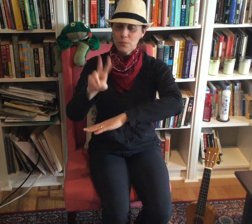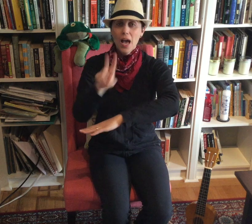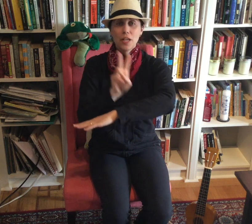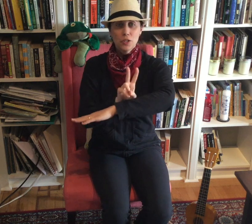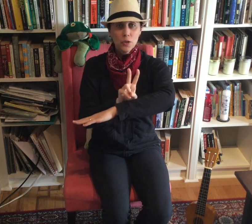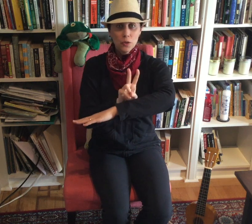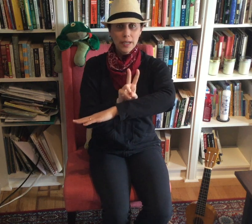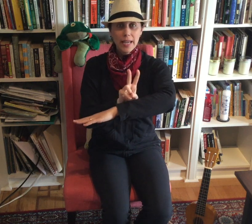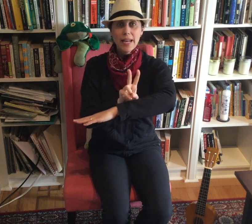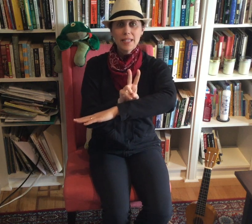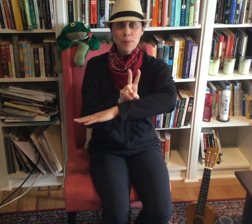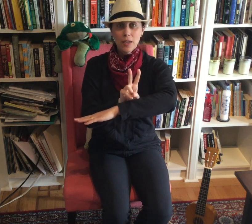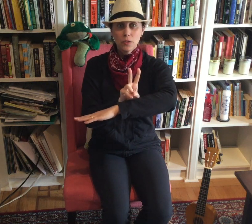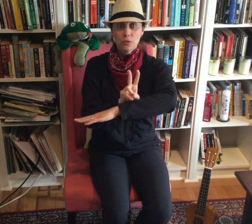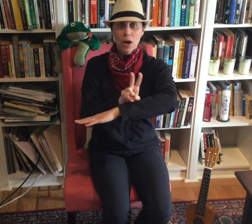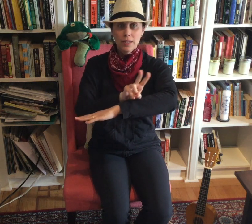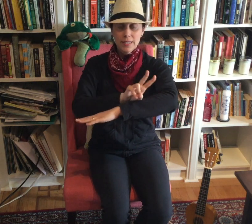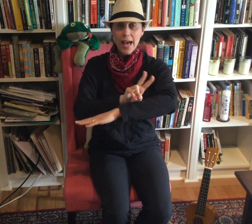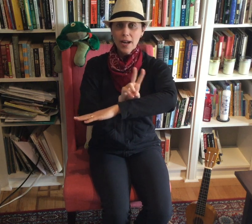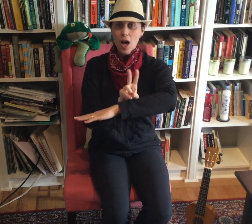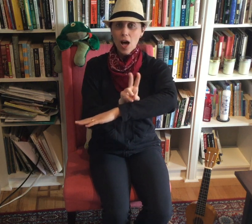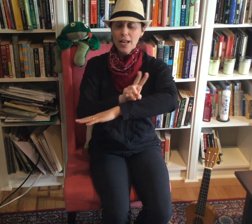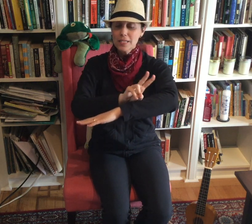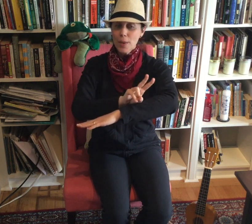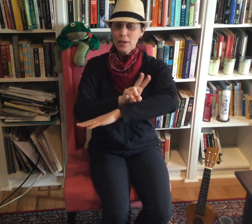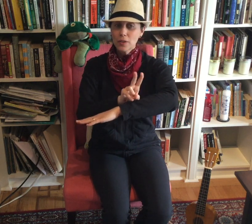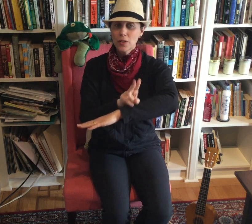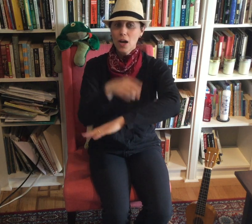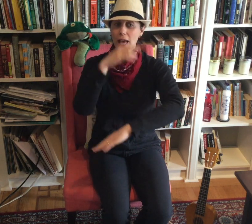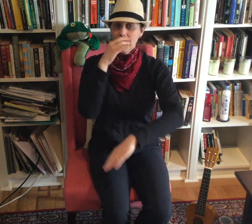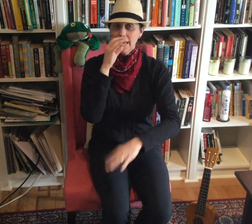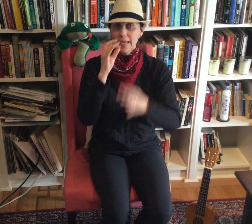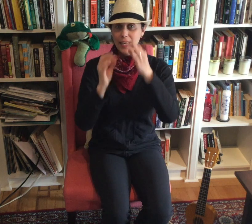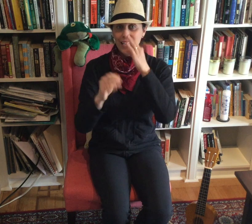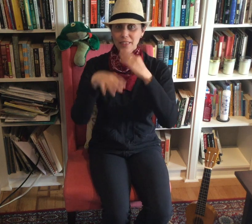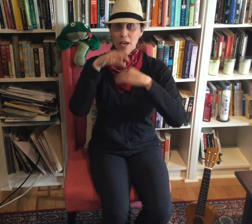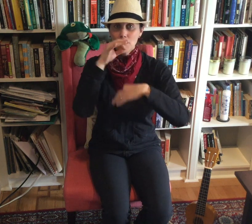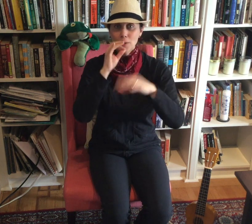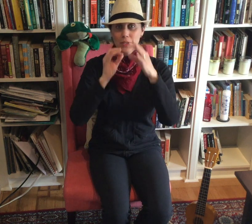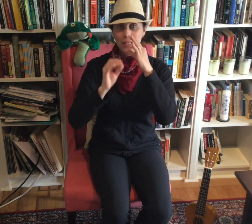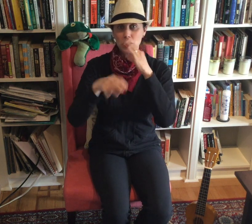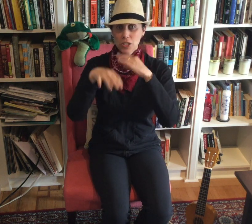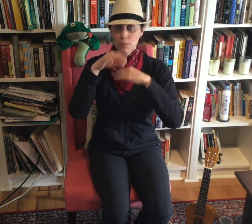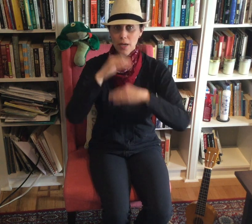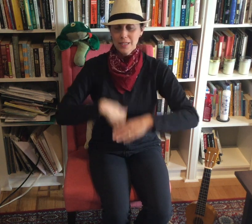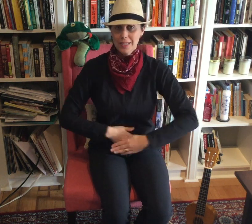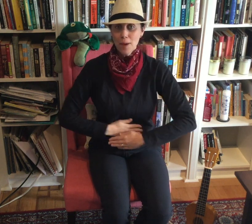Two green and speckled frogs sat on a speckled log eating the most delicious bugs, yum